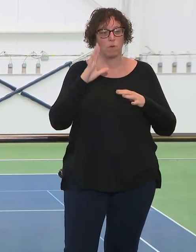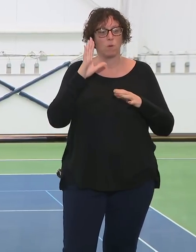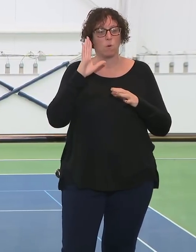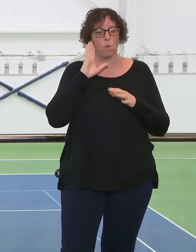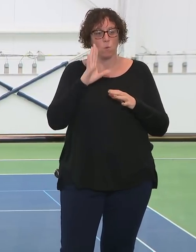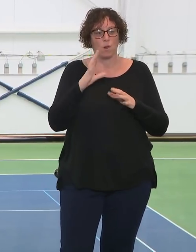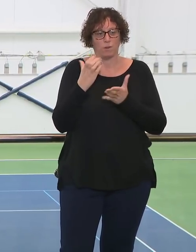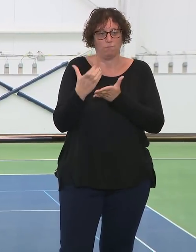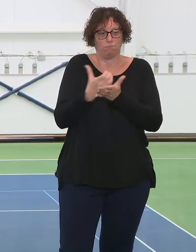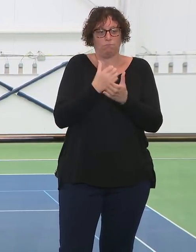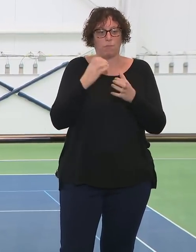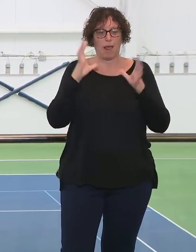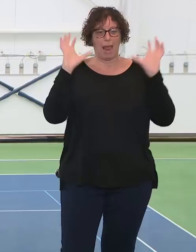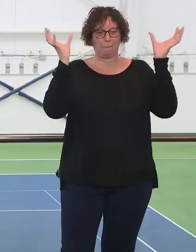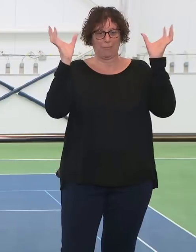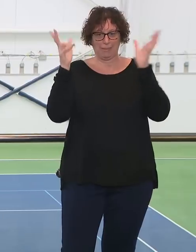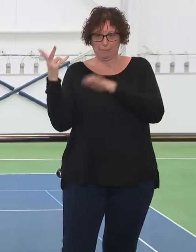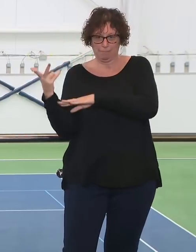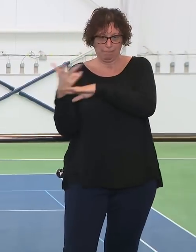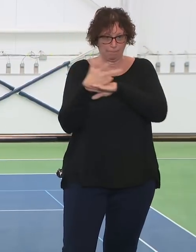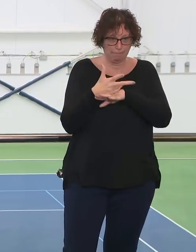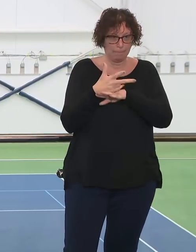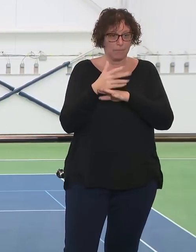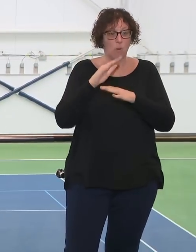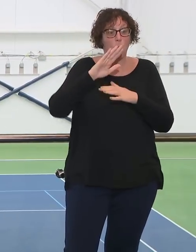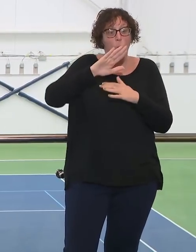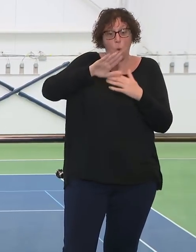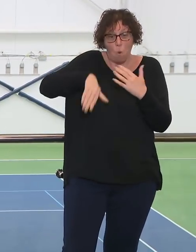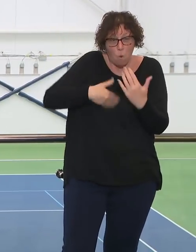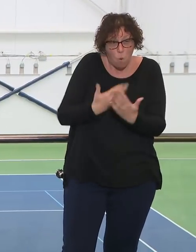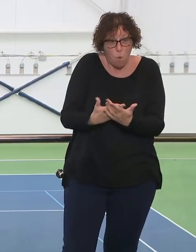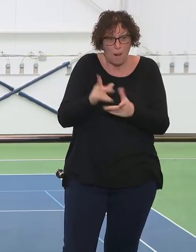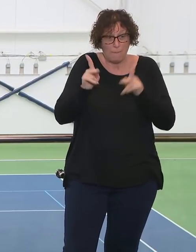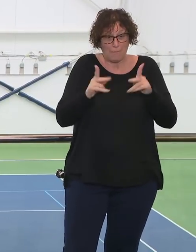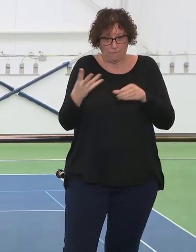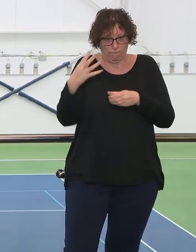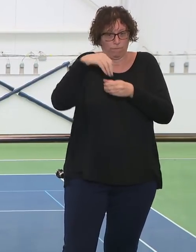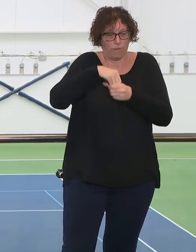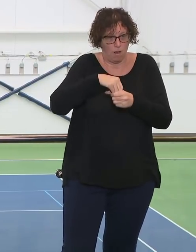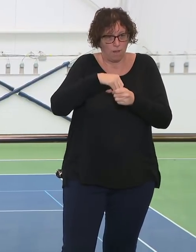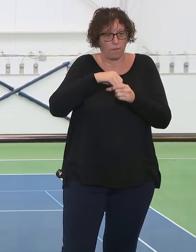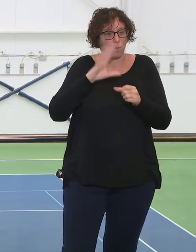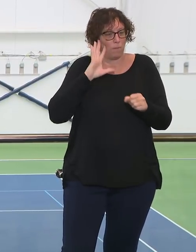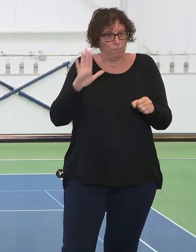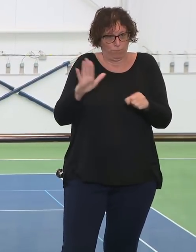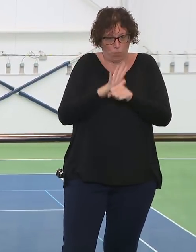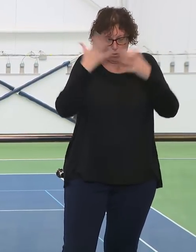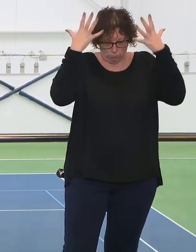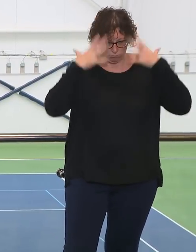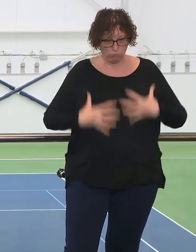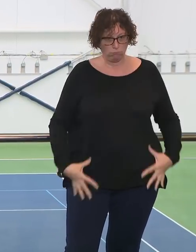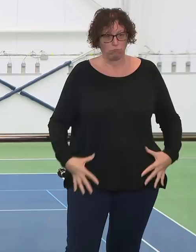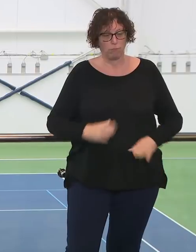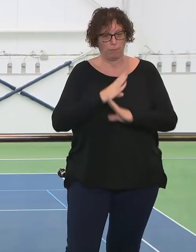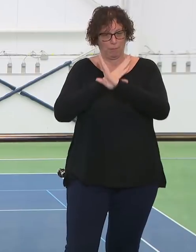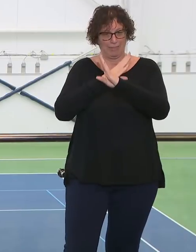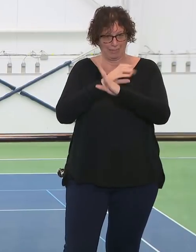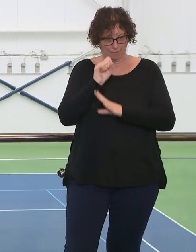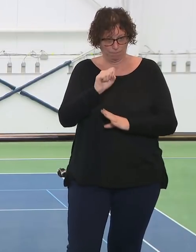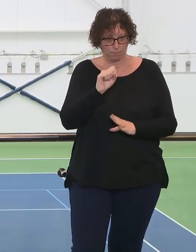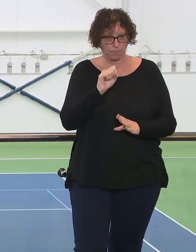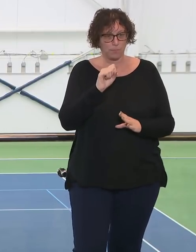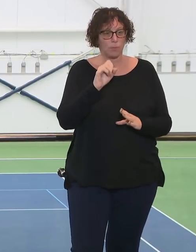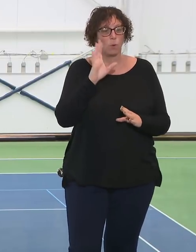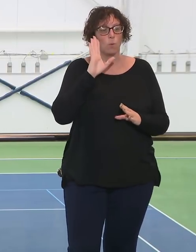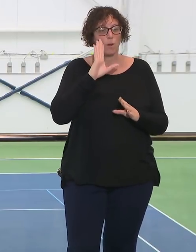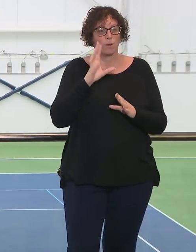personal protective equipment, as well as the receiving providers at each of these facilities. And we will keep these patients in those isolation,